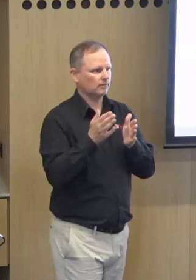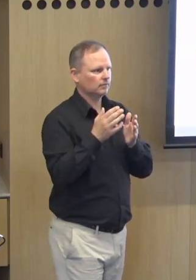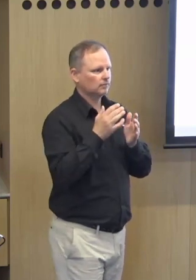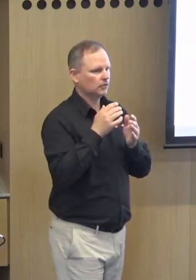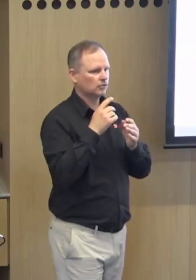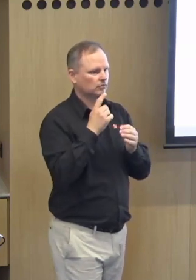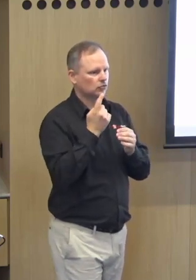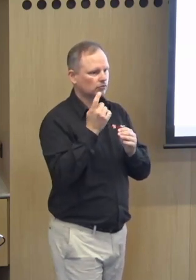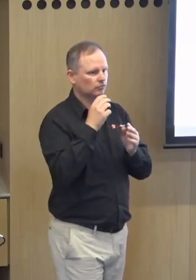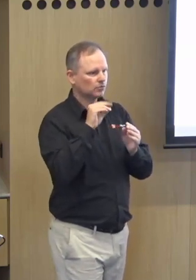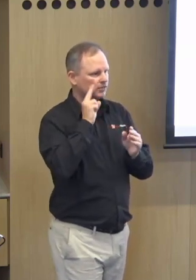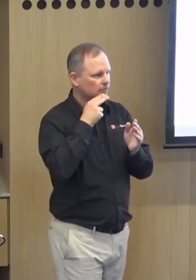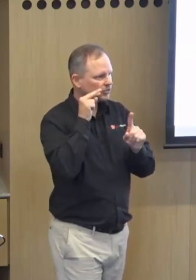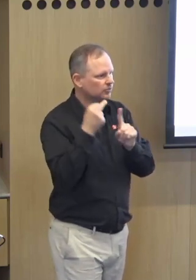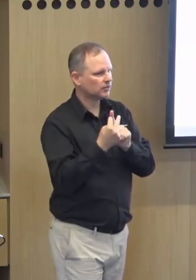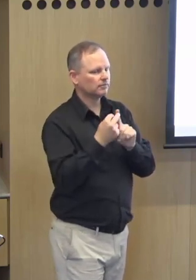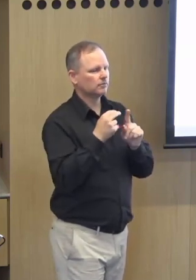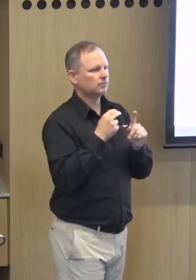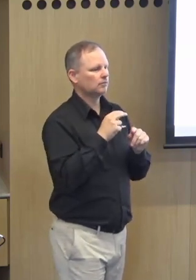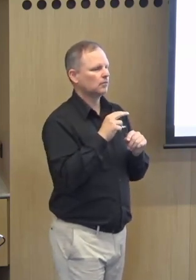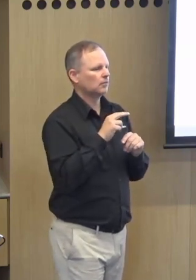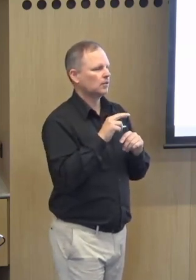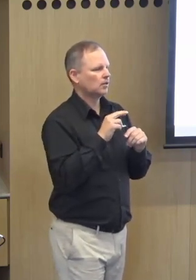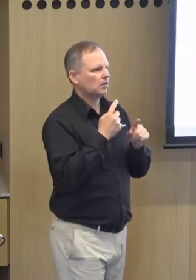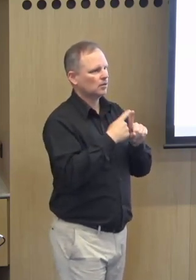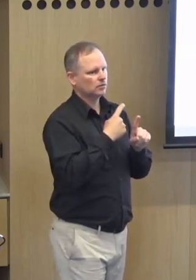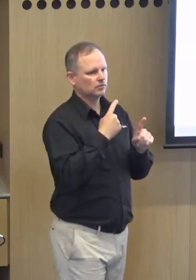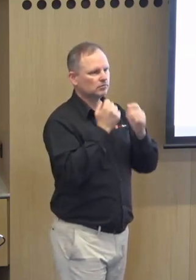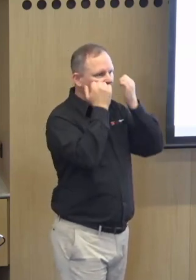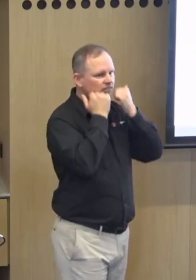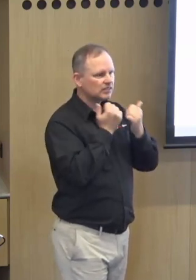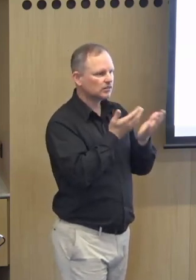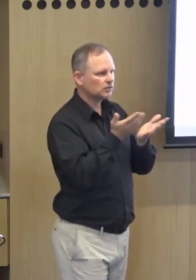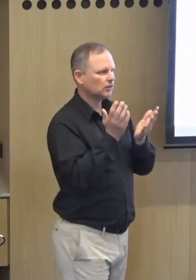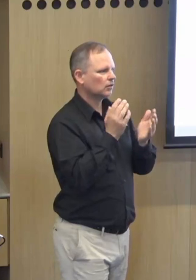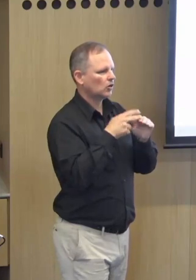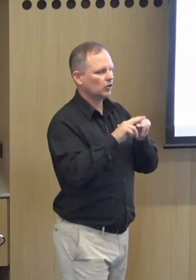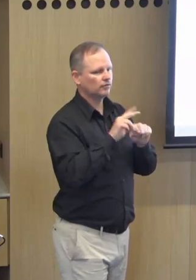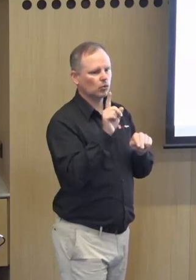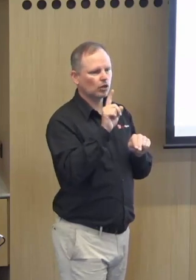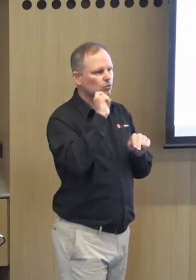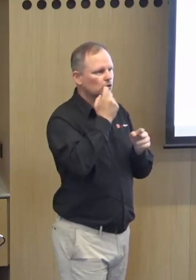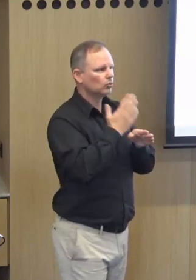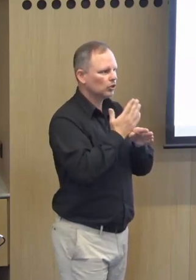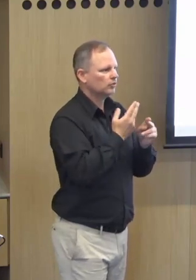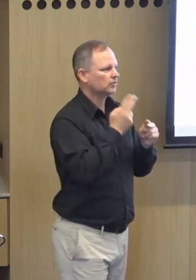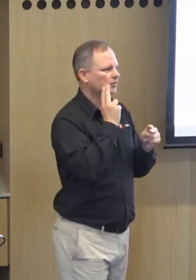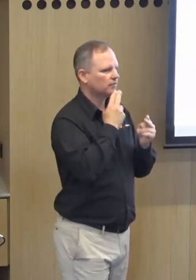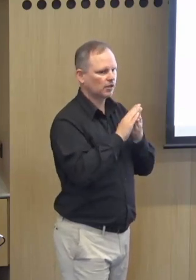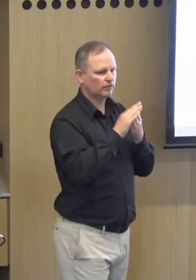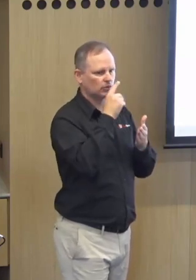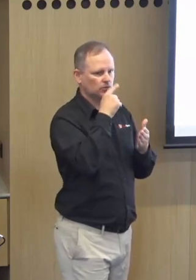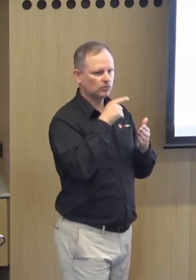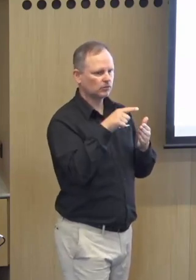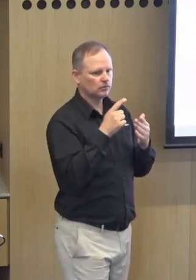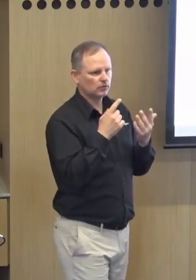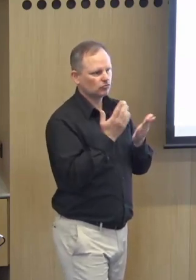entire mainstream community to consider and it shows an interesting deaf perspective on what is necessary for the mainstream